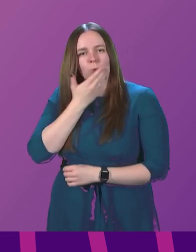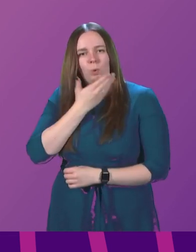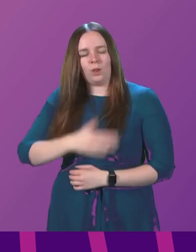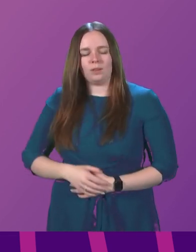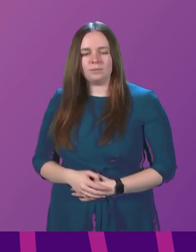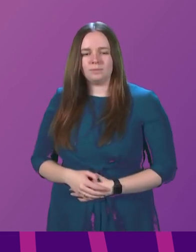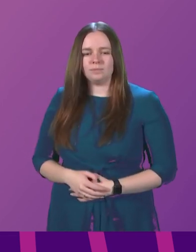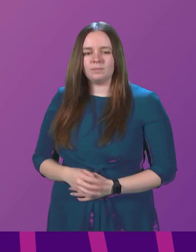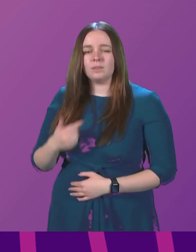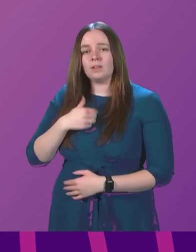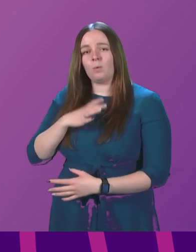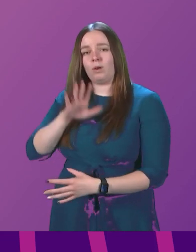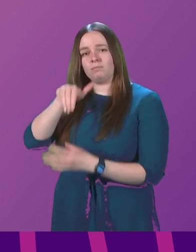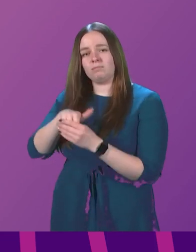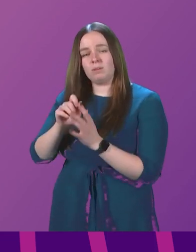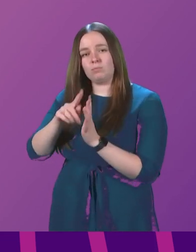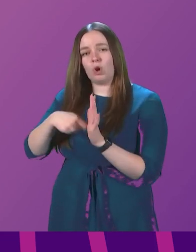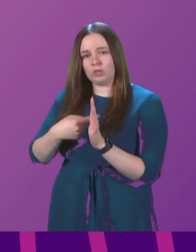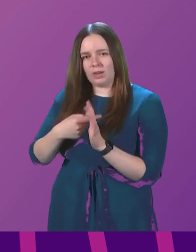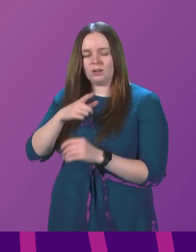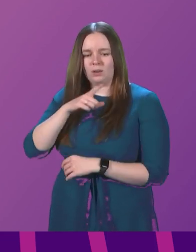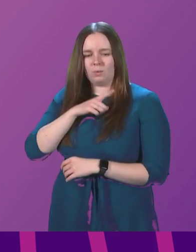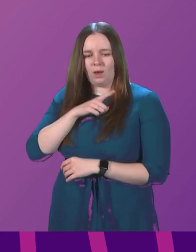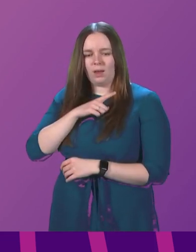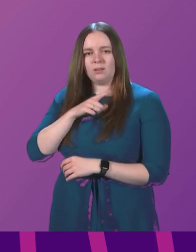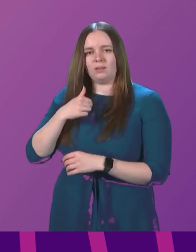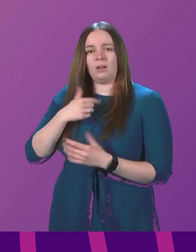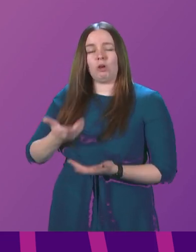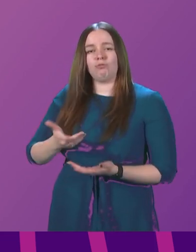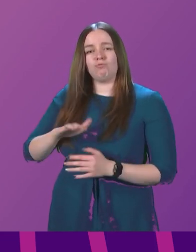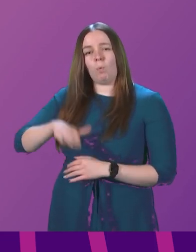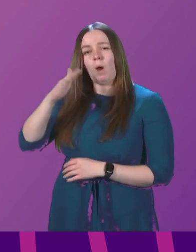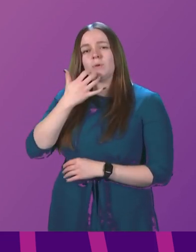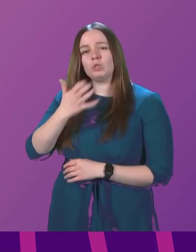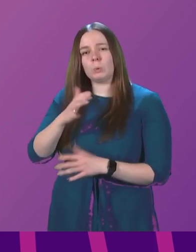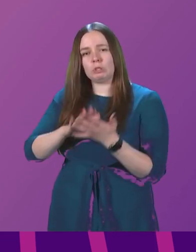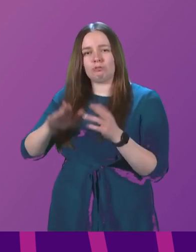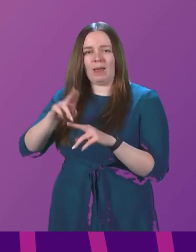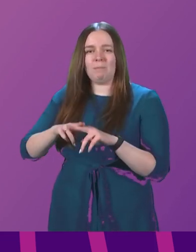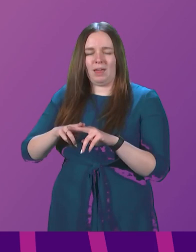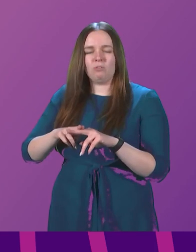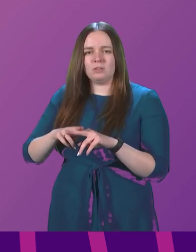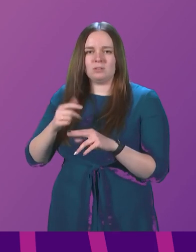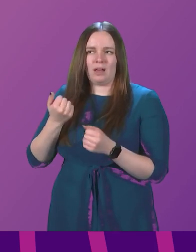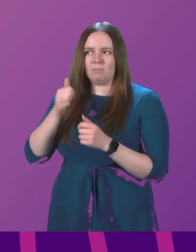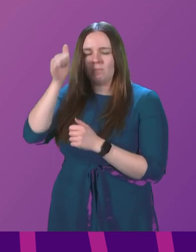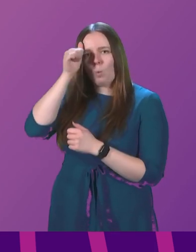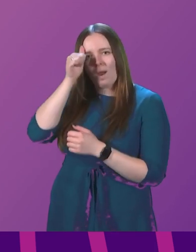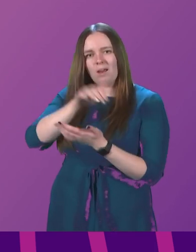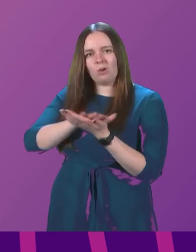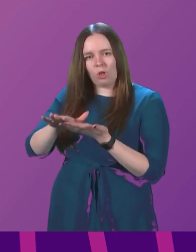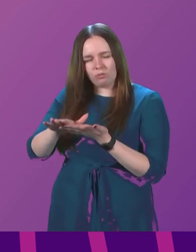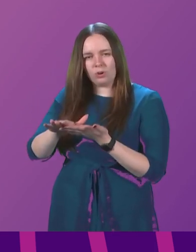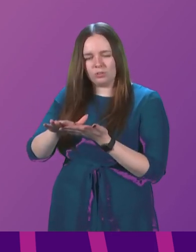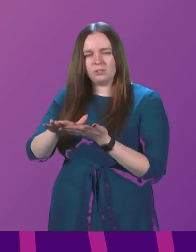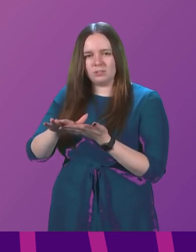I wanted to take part in the project because, growing up with Jewish grandparents, the Holocaust was always something I was aware of, hearing about memorials at the synagogue,